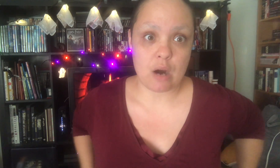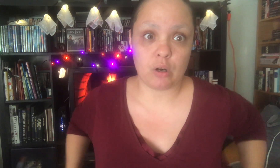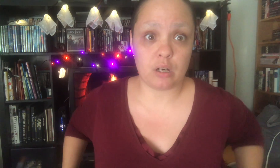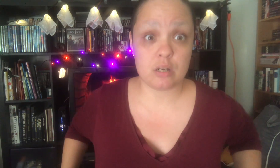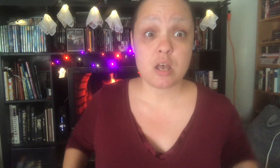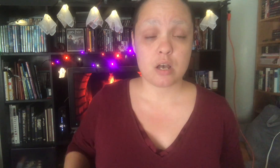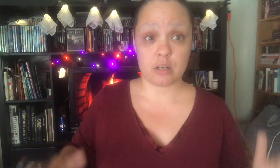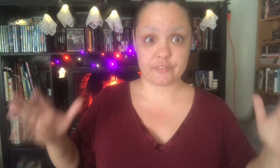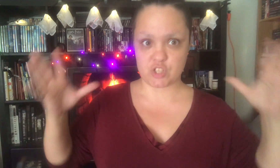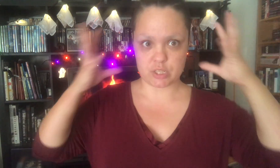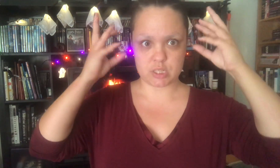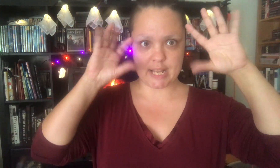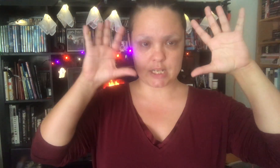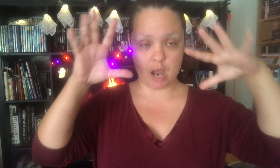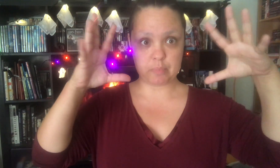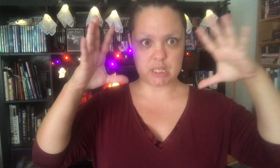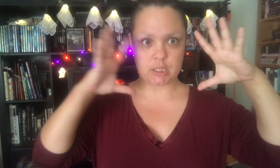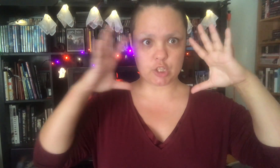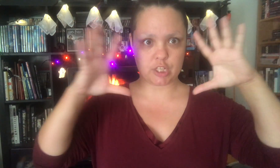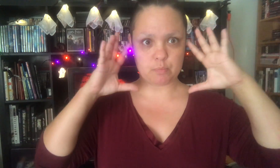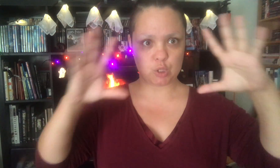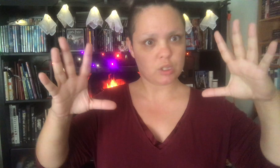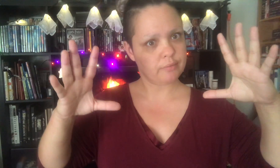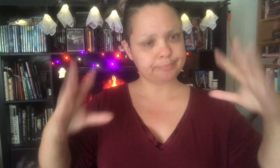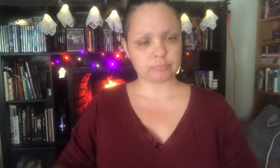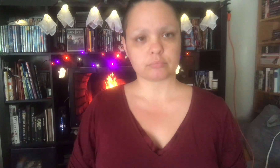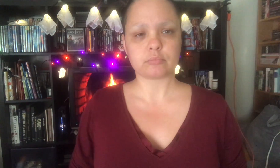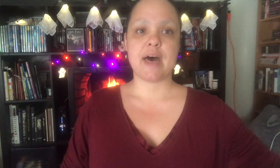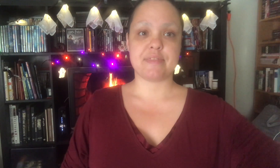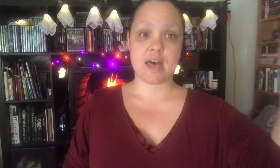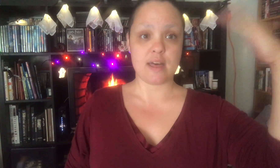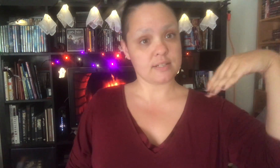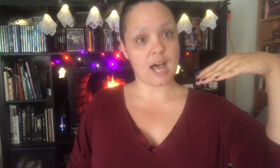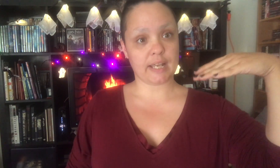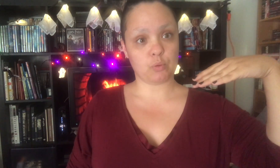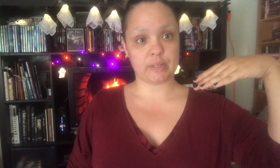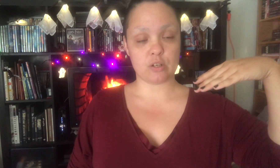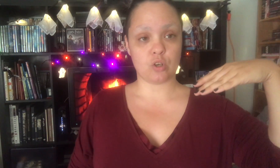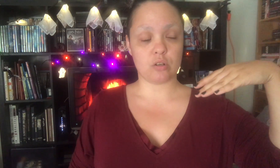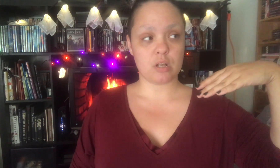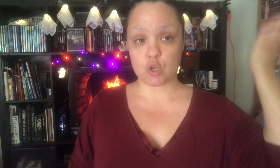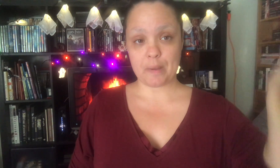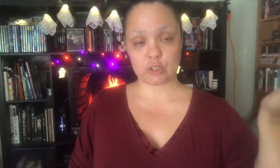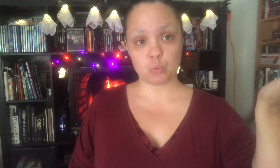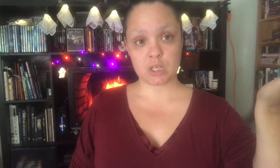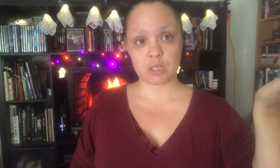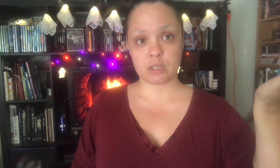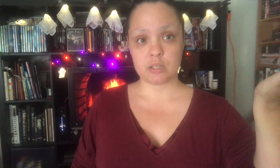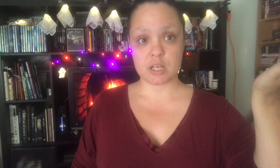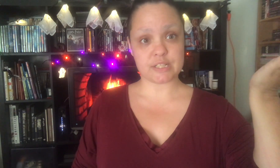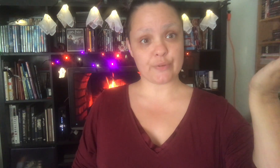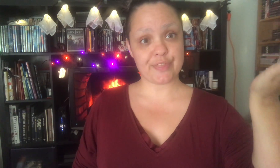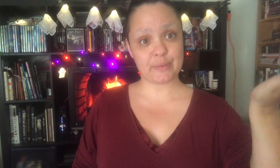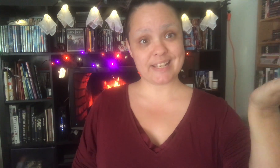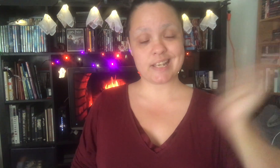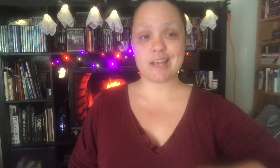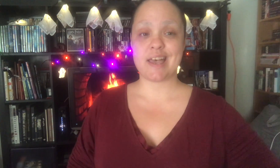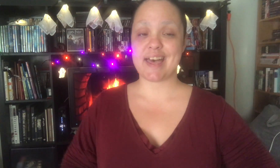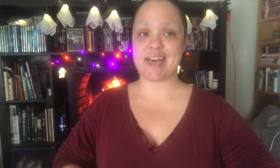hour of just like not being near the computer. And then I will go back to work until three and